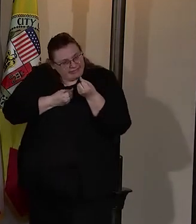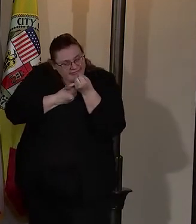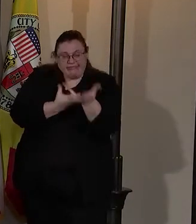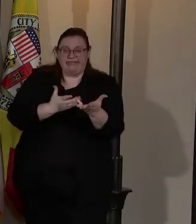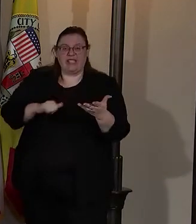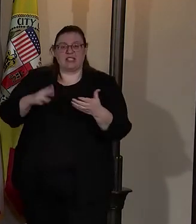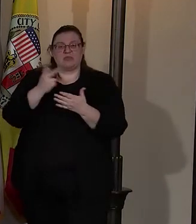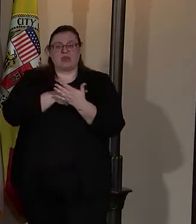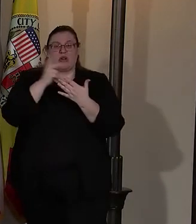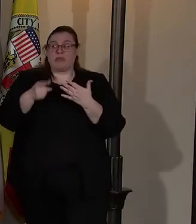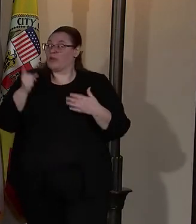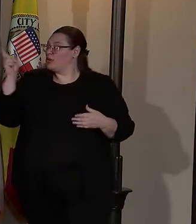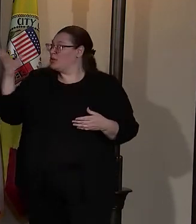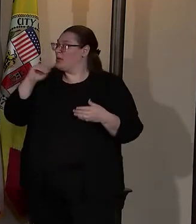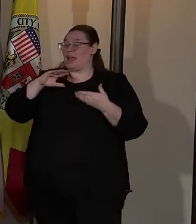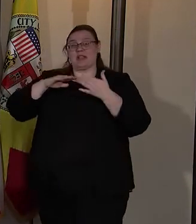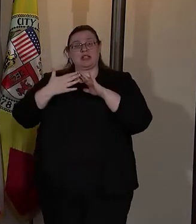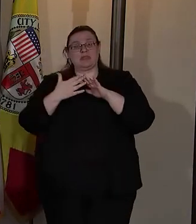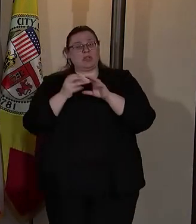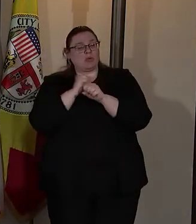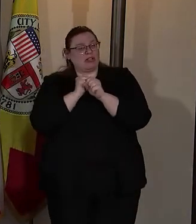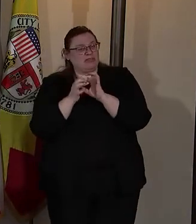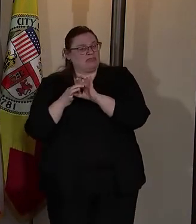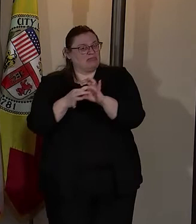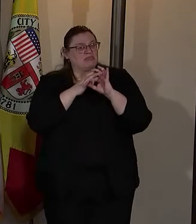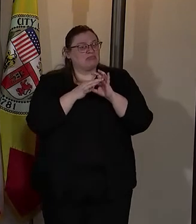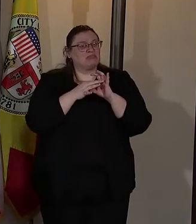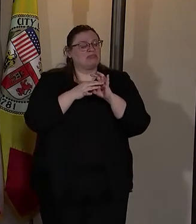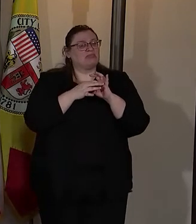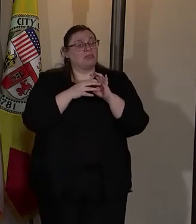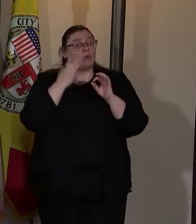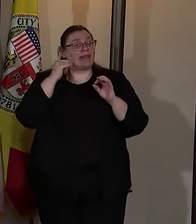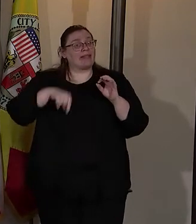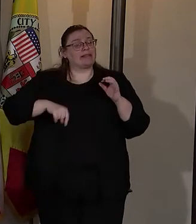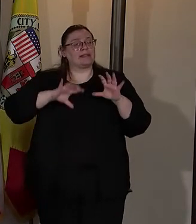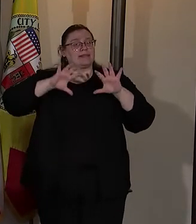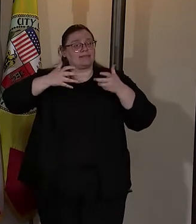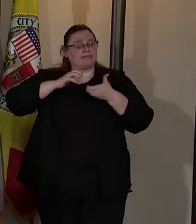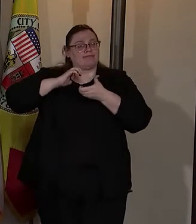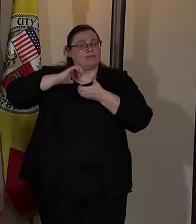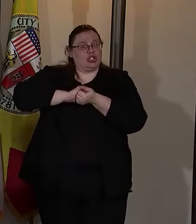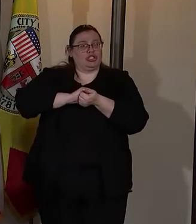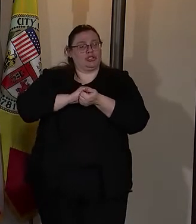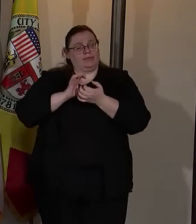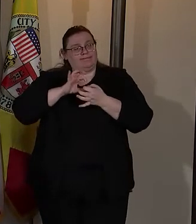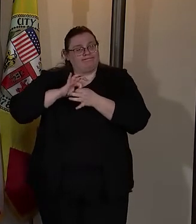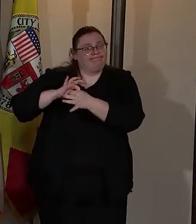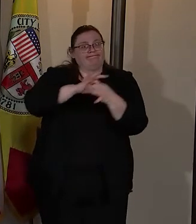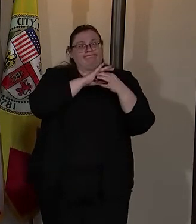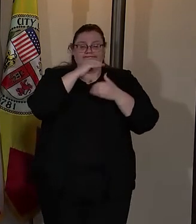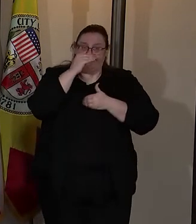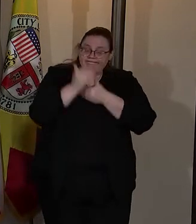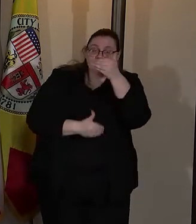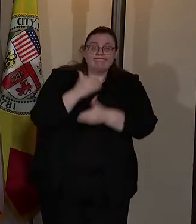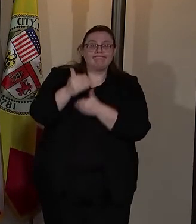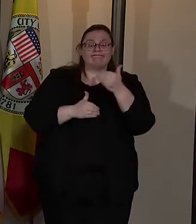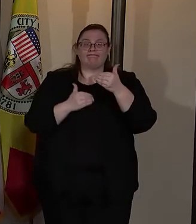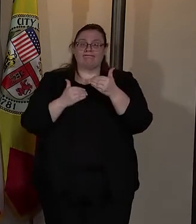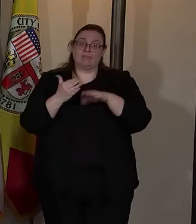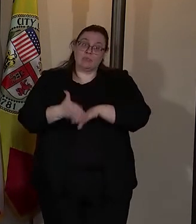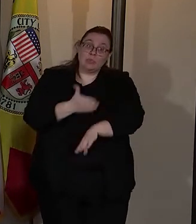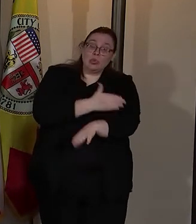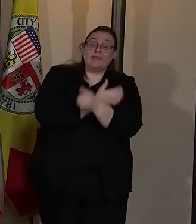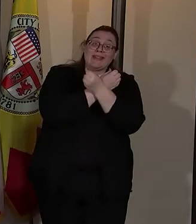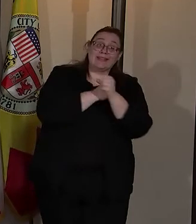You and the community together, because this is a partnership. It's a joint venture. It's a joint venture to improve the